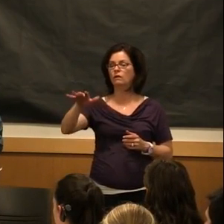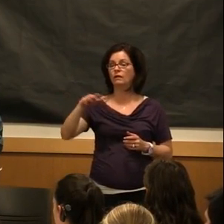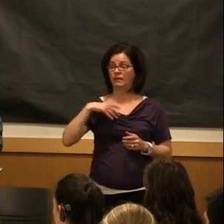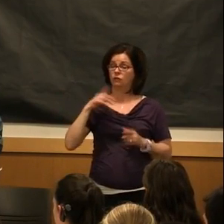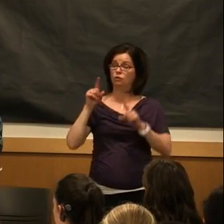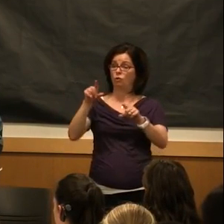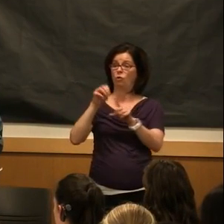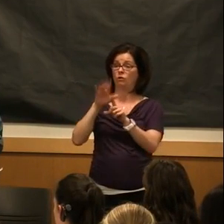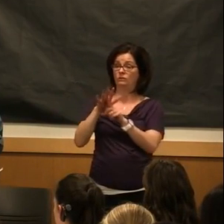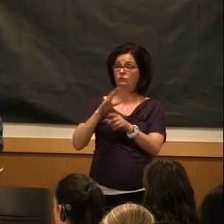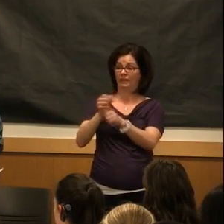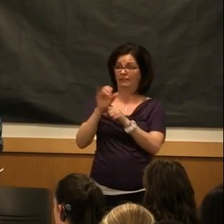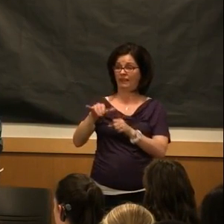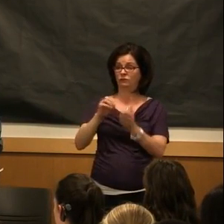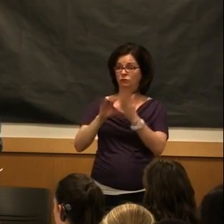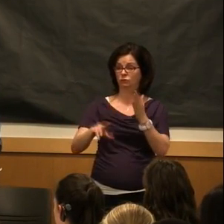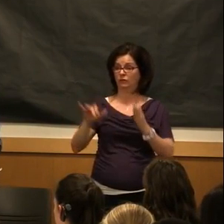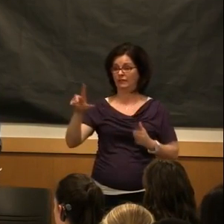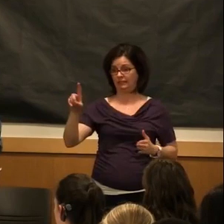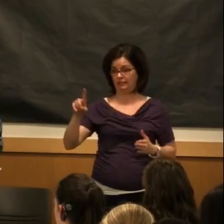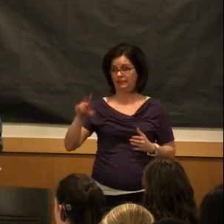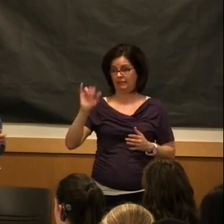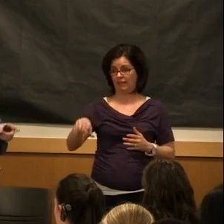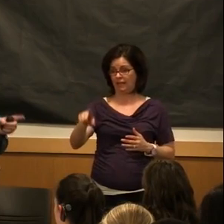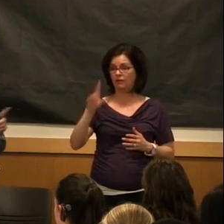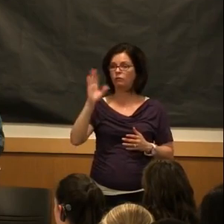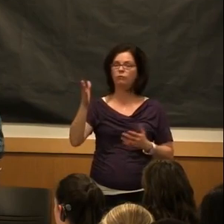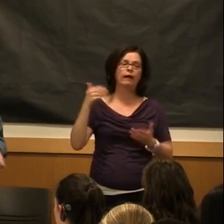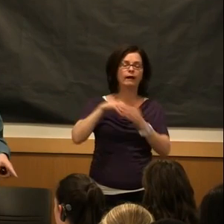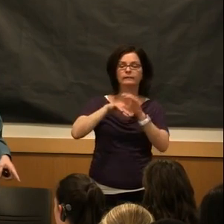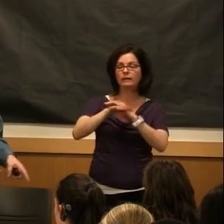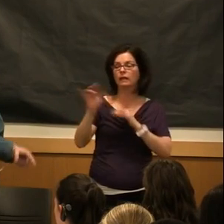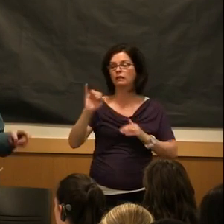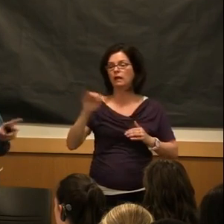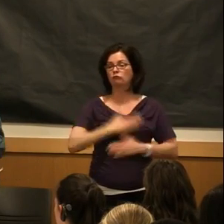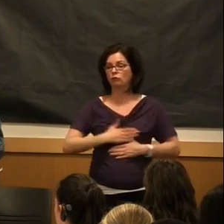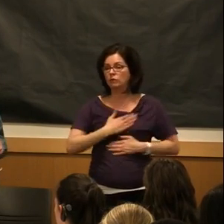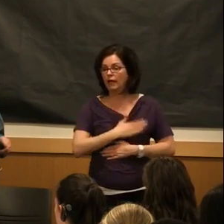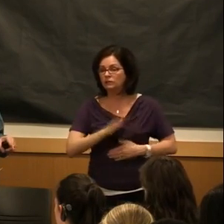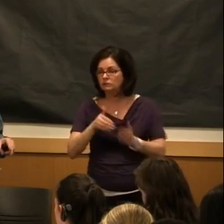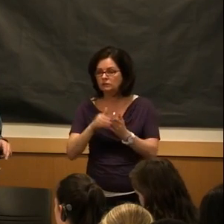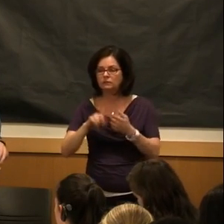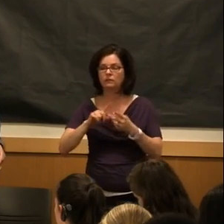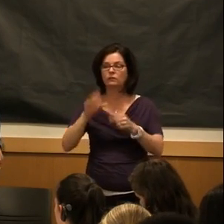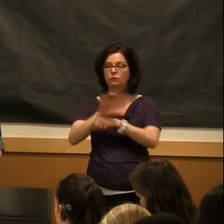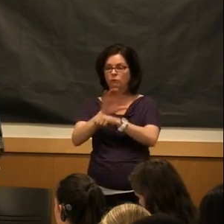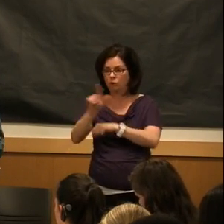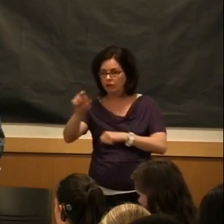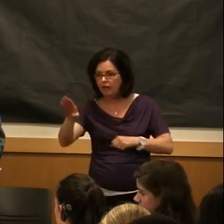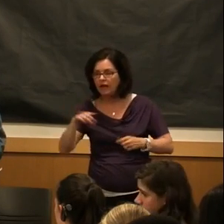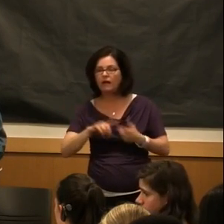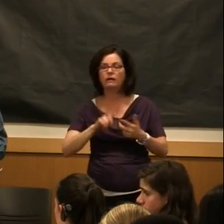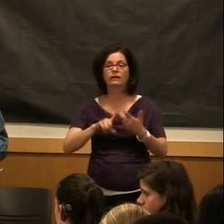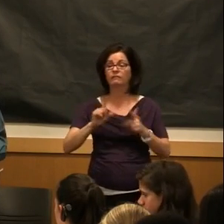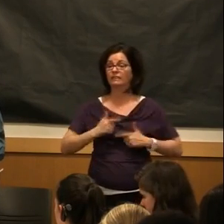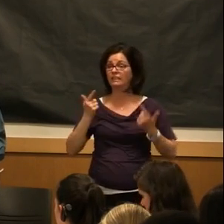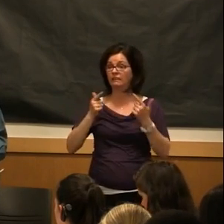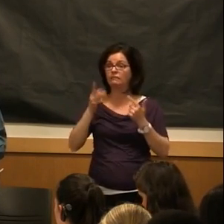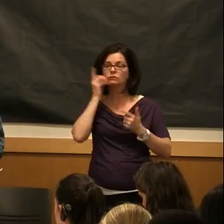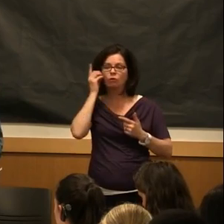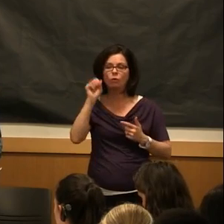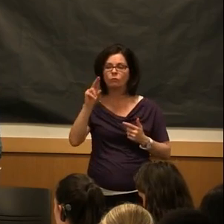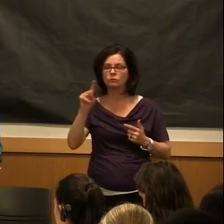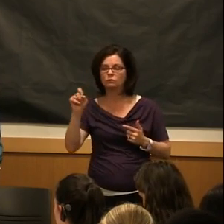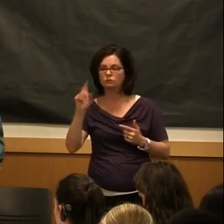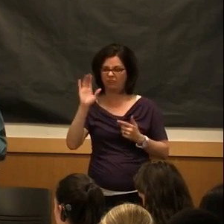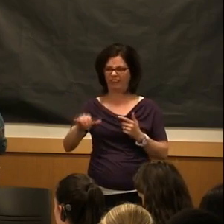student ID, and that ID will give you access to things like the recreation center, the computer labs. If you're living in housing, it'll be a